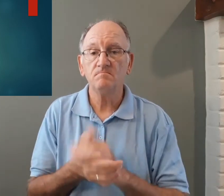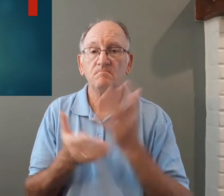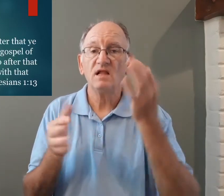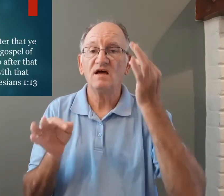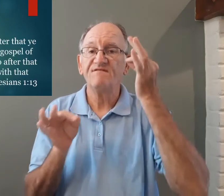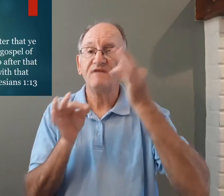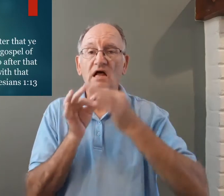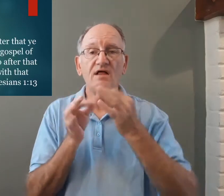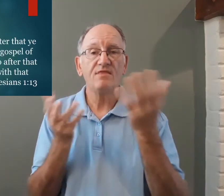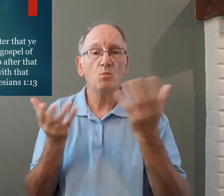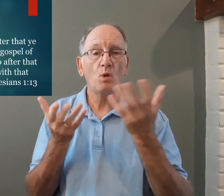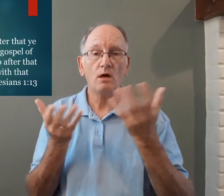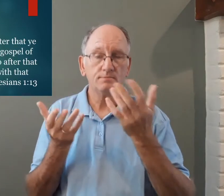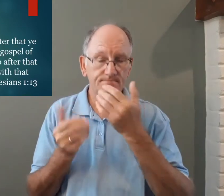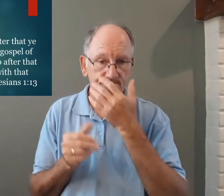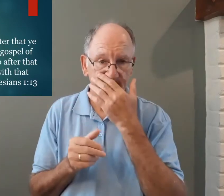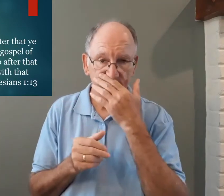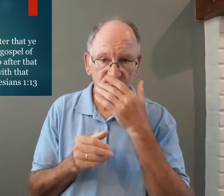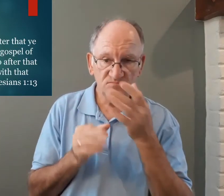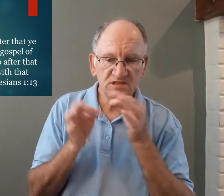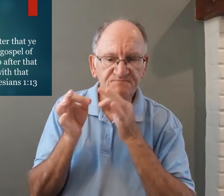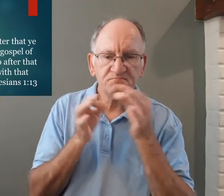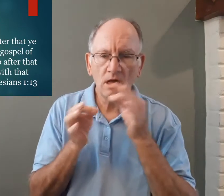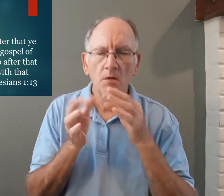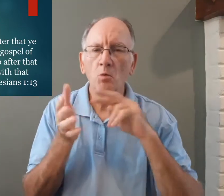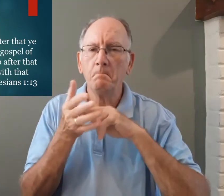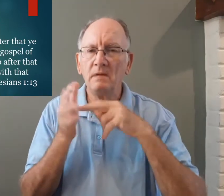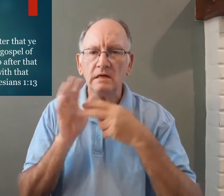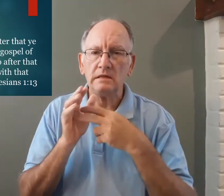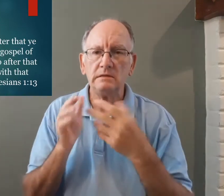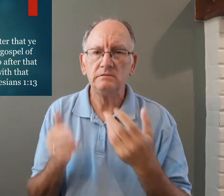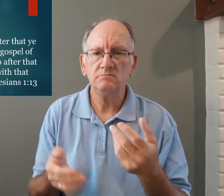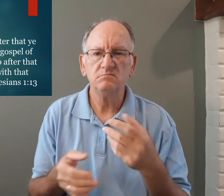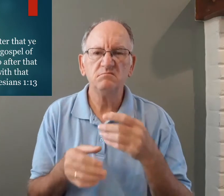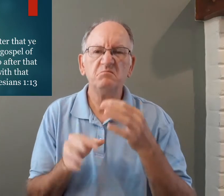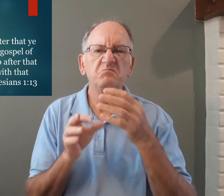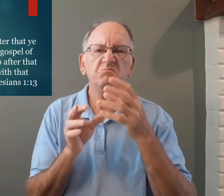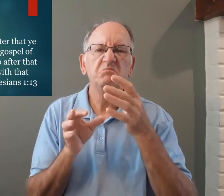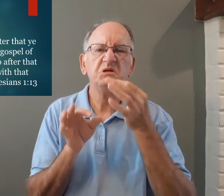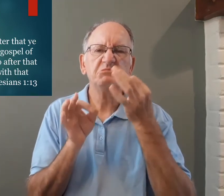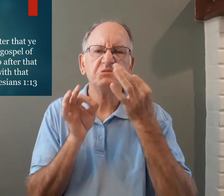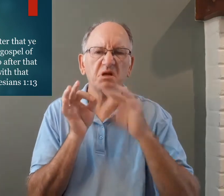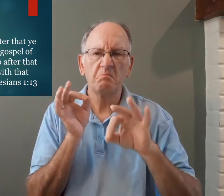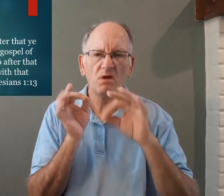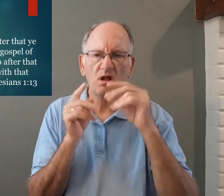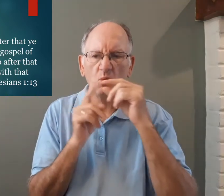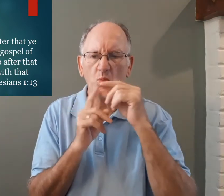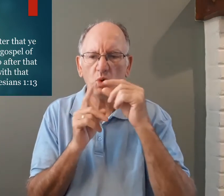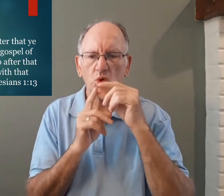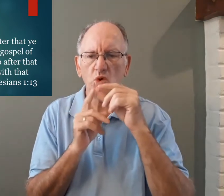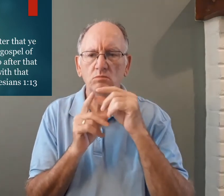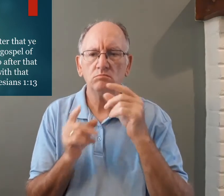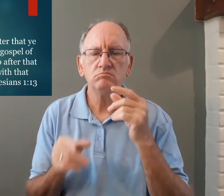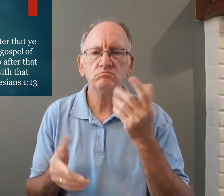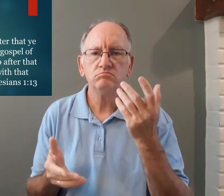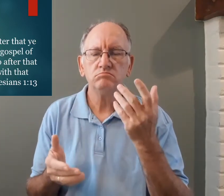okay faith faith I just want to explain what this means just really simple word